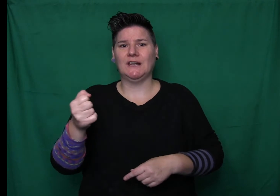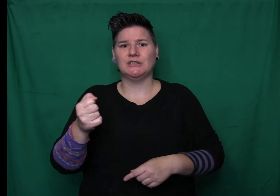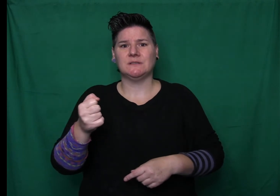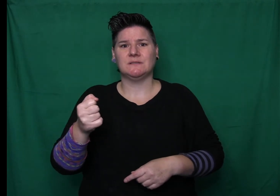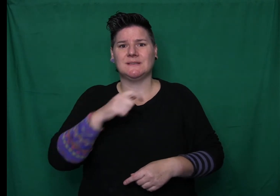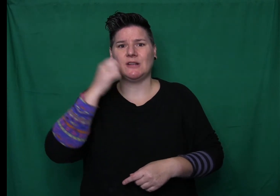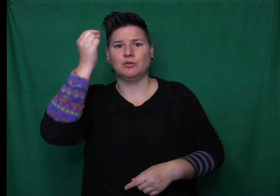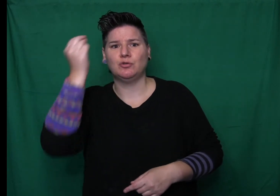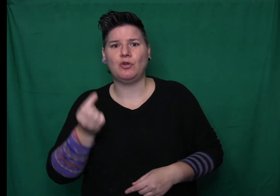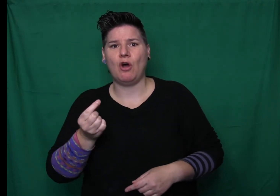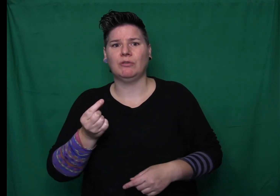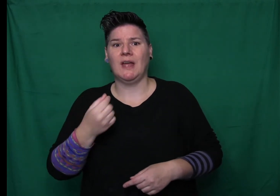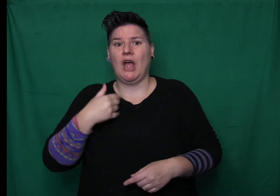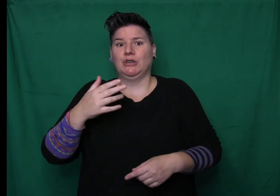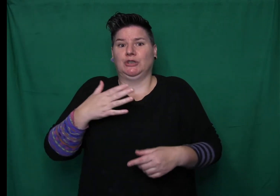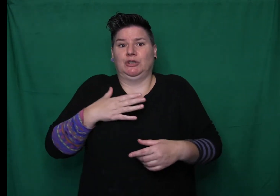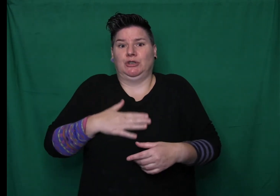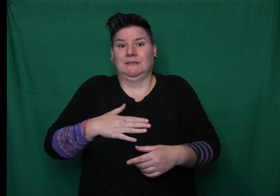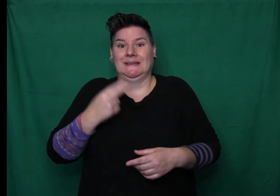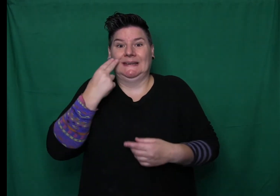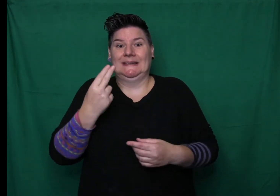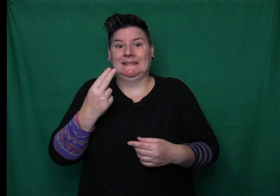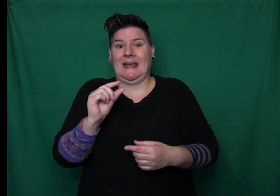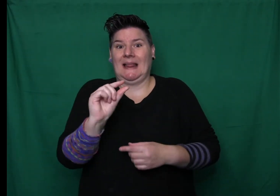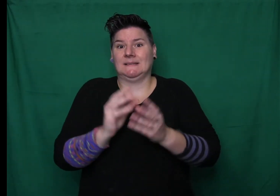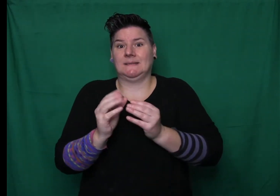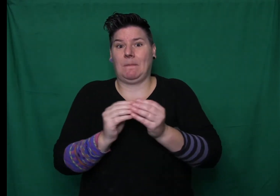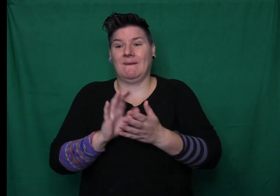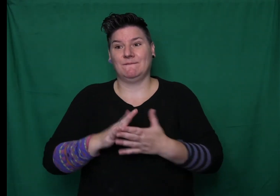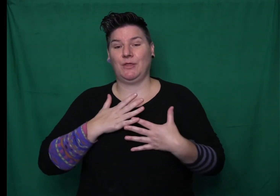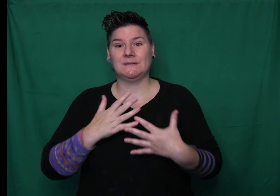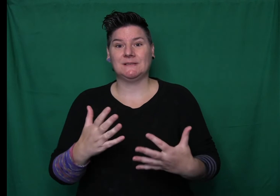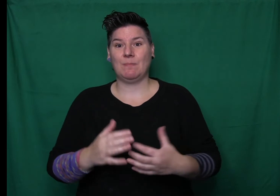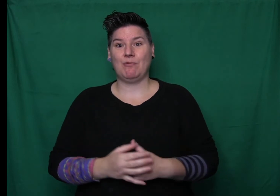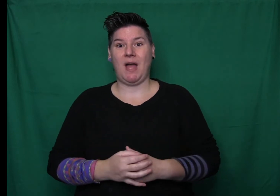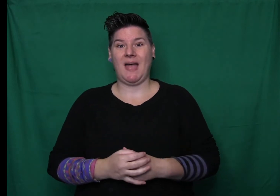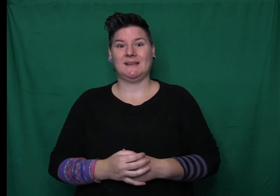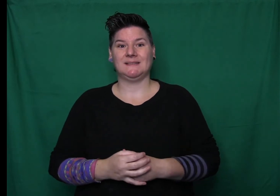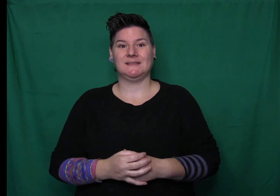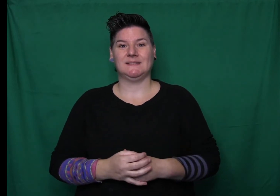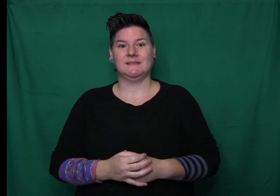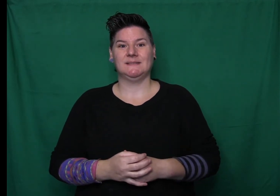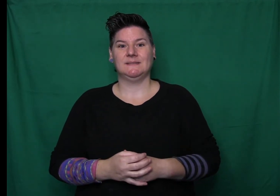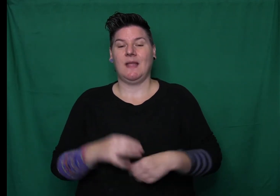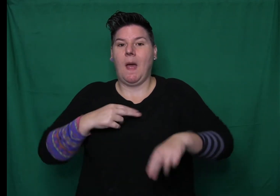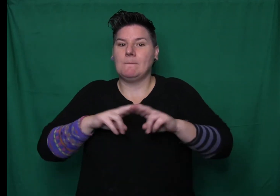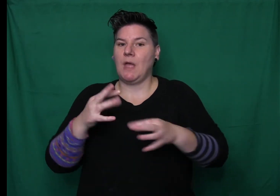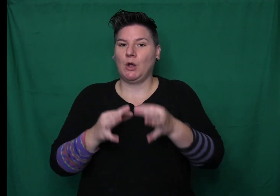said Dory. My surprise for you, Mother, is almost ready. When I ring the dinner bell, come into the parlour and sit